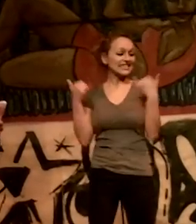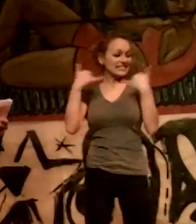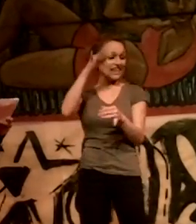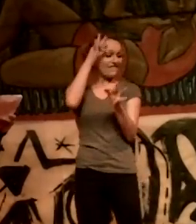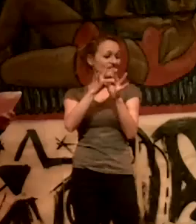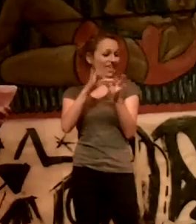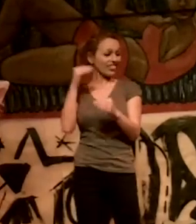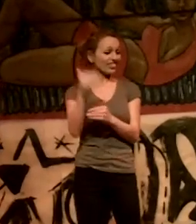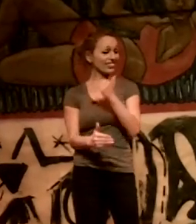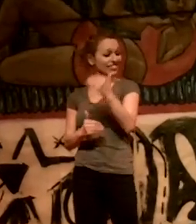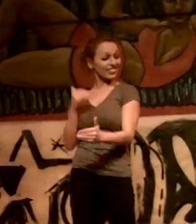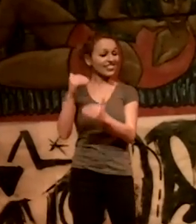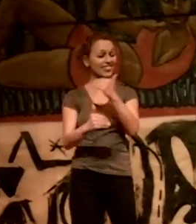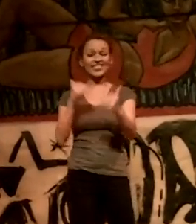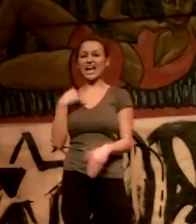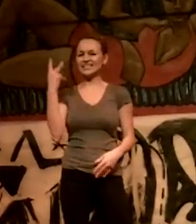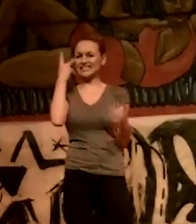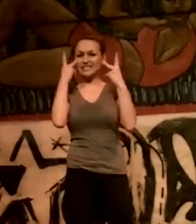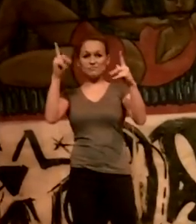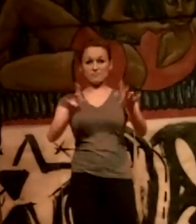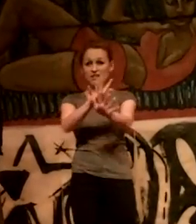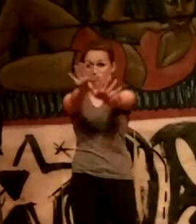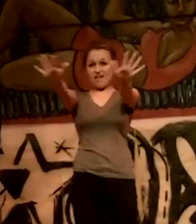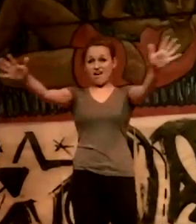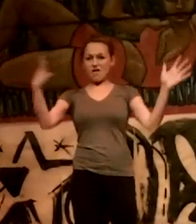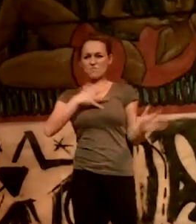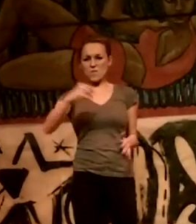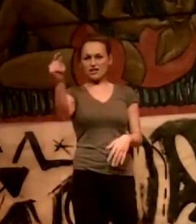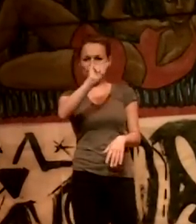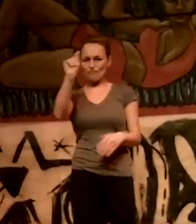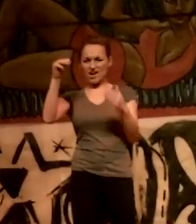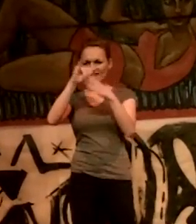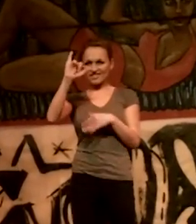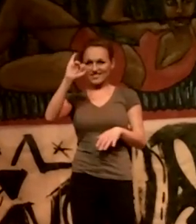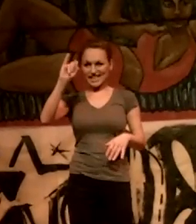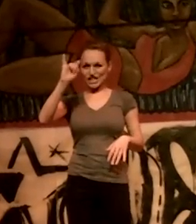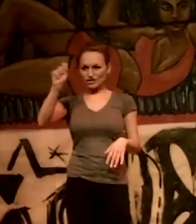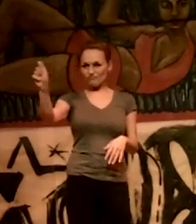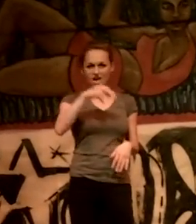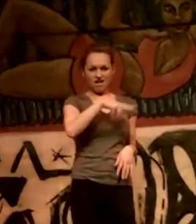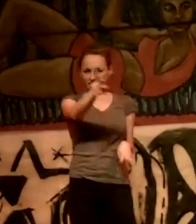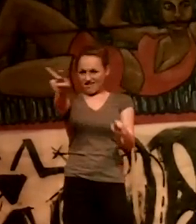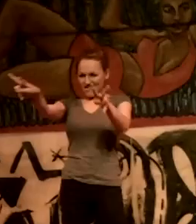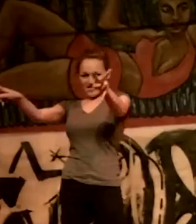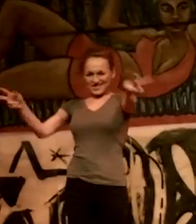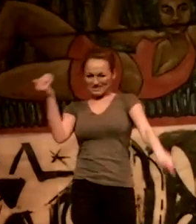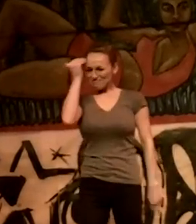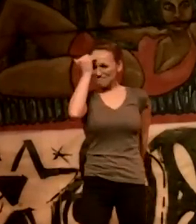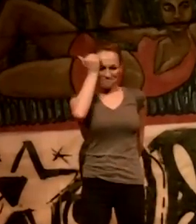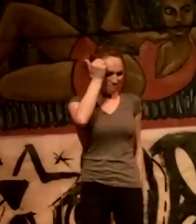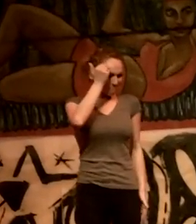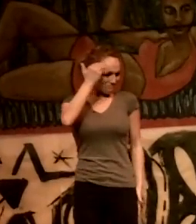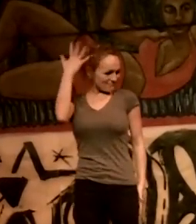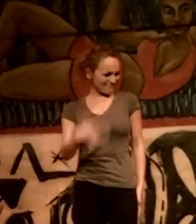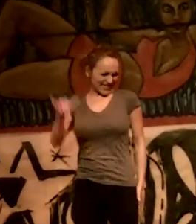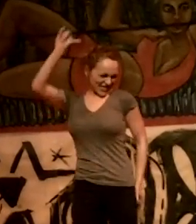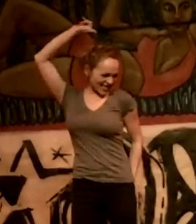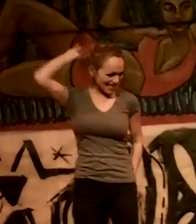There is still faith, surviving thousands of years later. Found in the message written in the white Yiddish. Tattooing